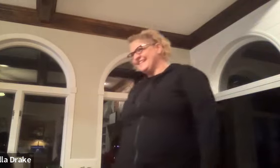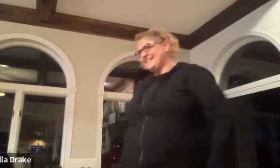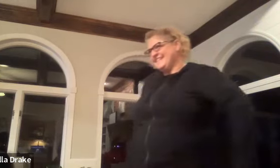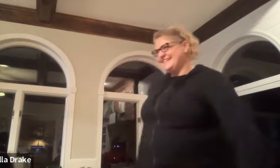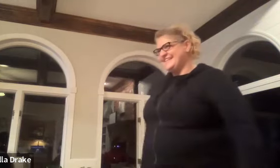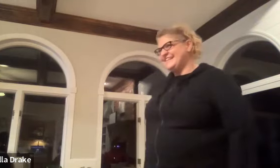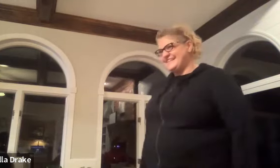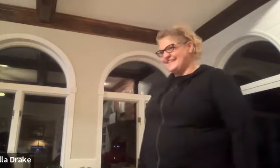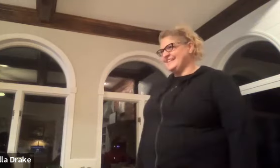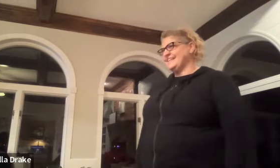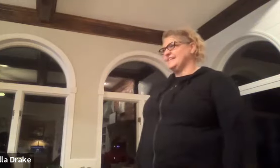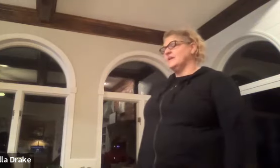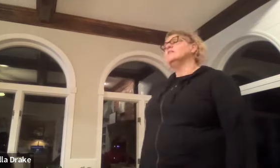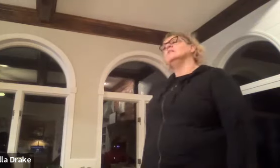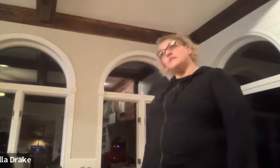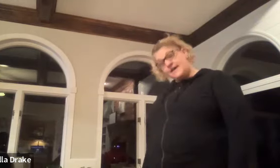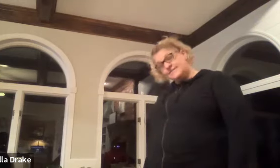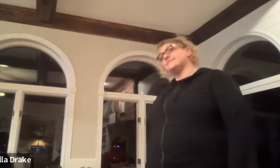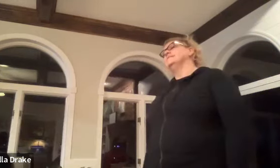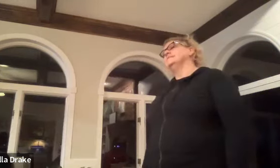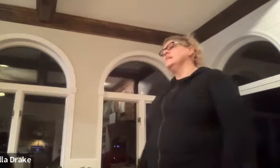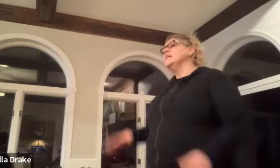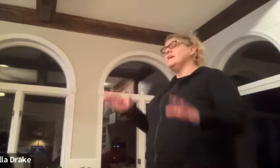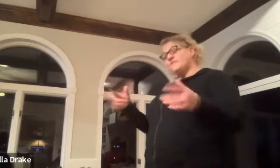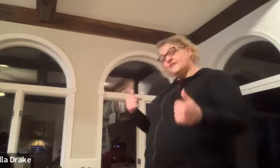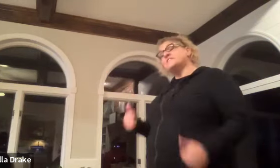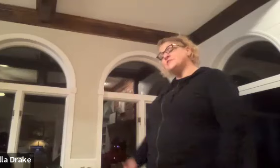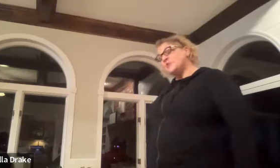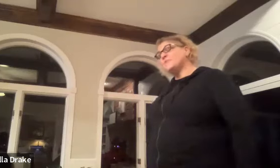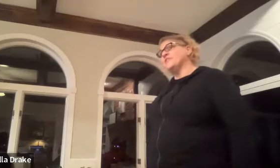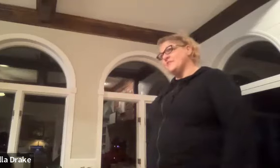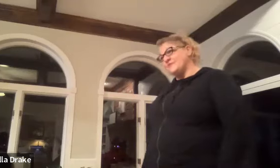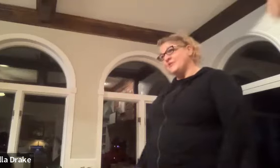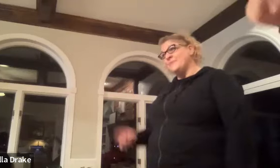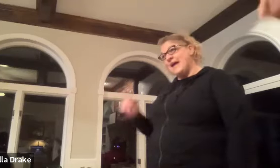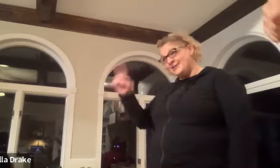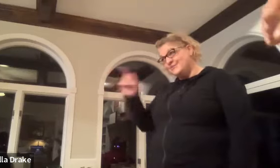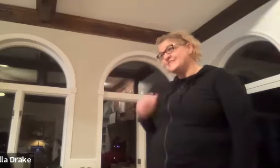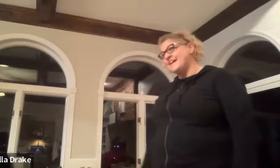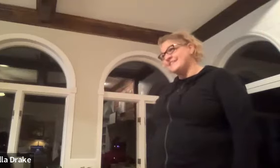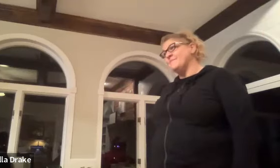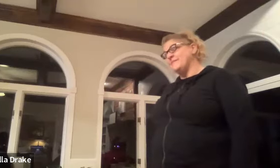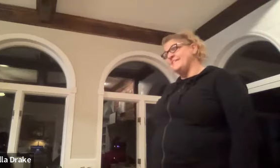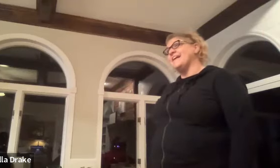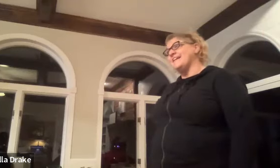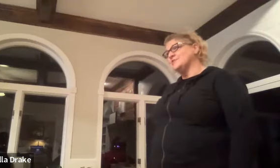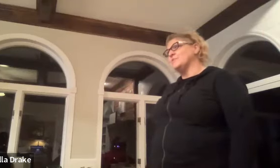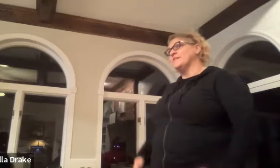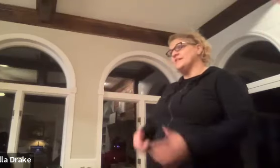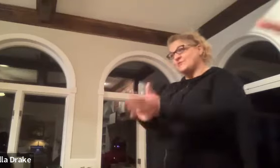yes signs yes yes if there's an interpreter in the room and you sign something that interpreter is